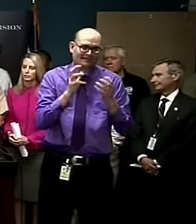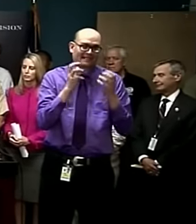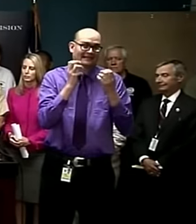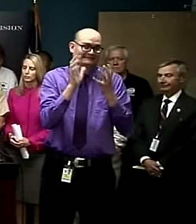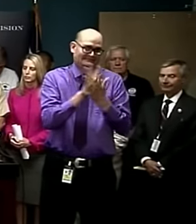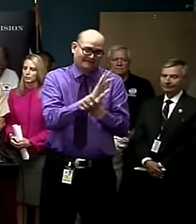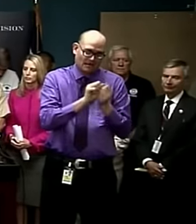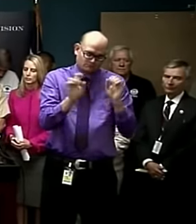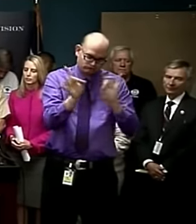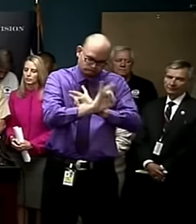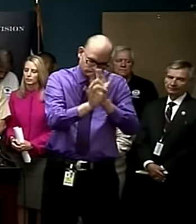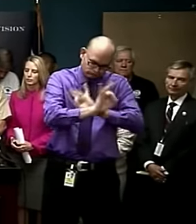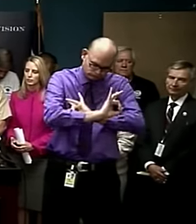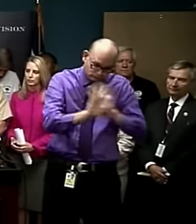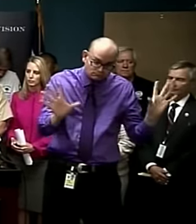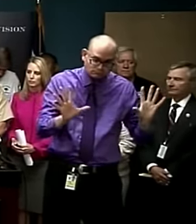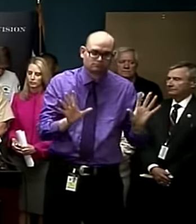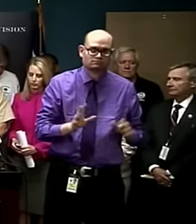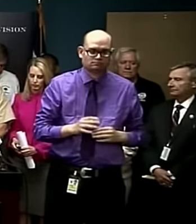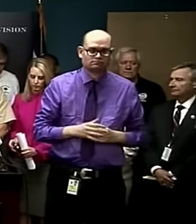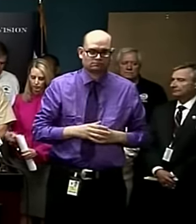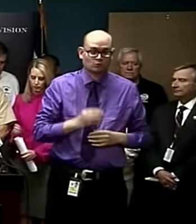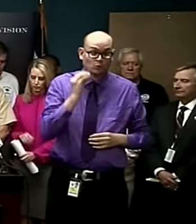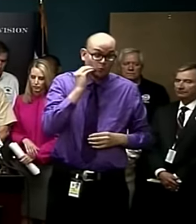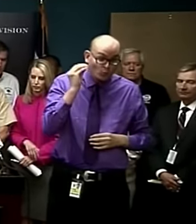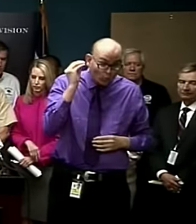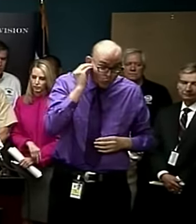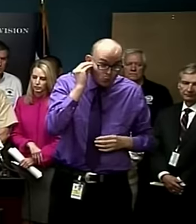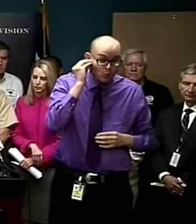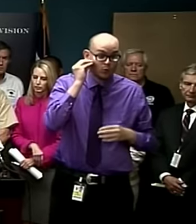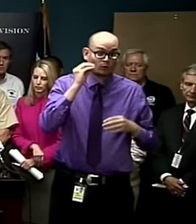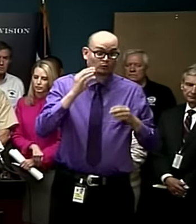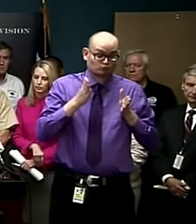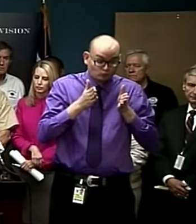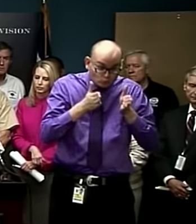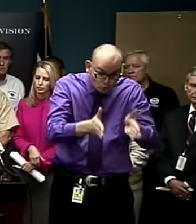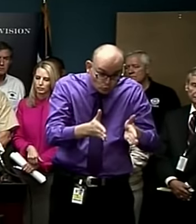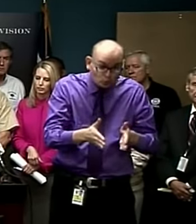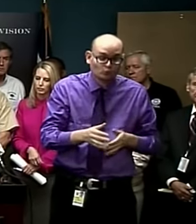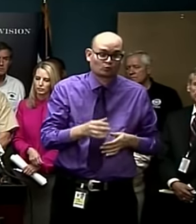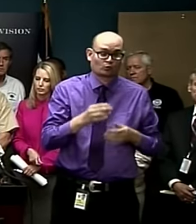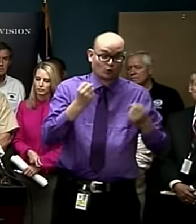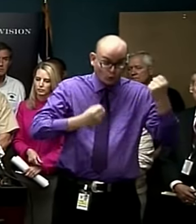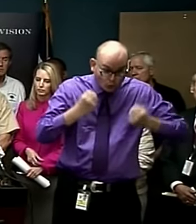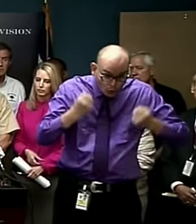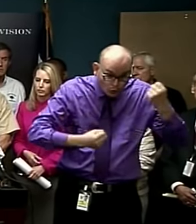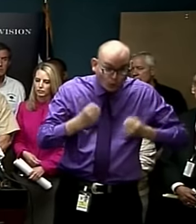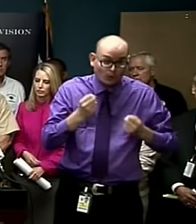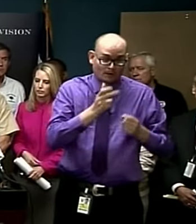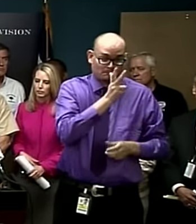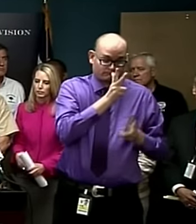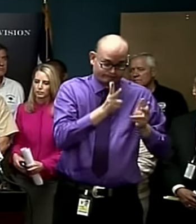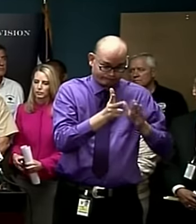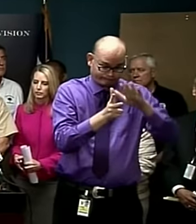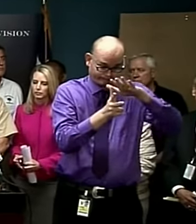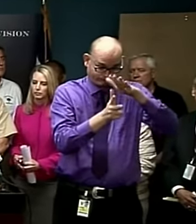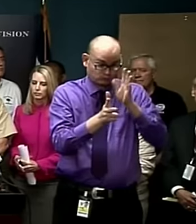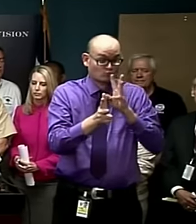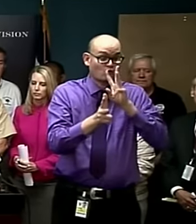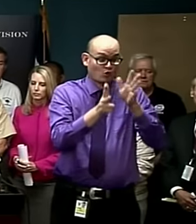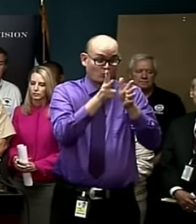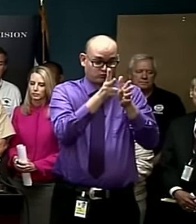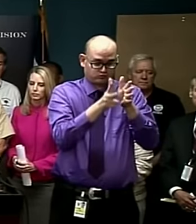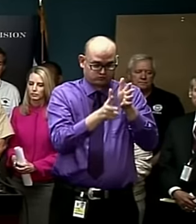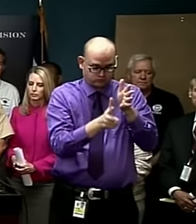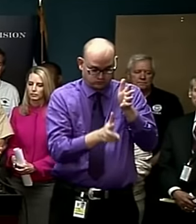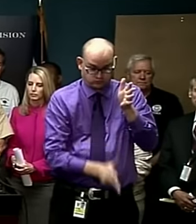floors are gone, if not homes altogether. We saw cars lost, impassable roads. The town of Nichols,